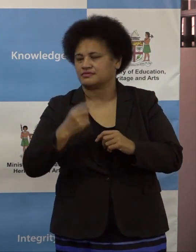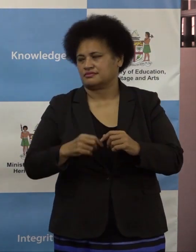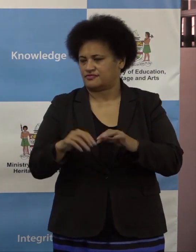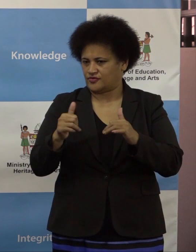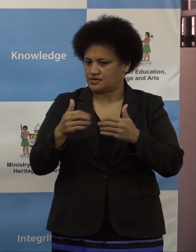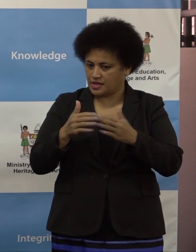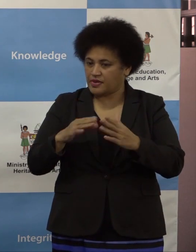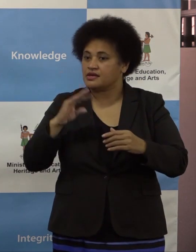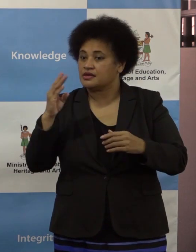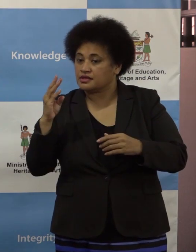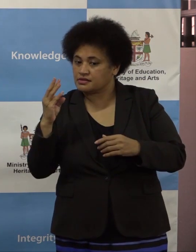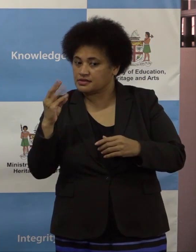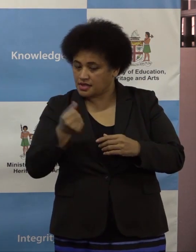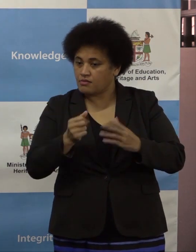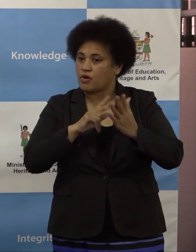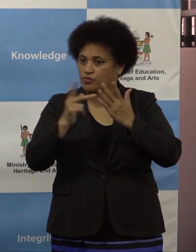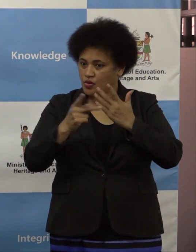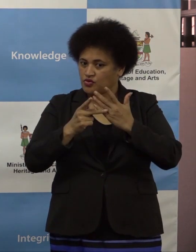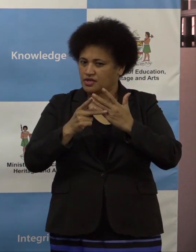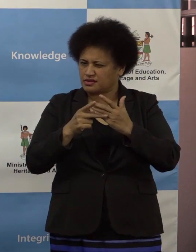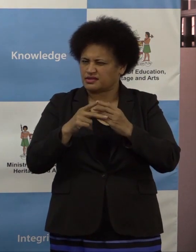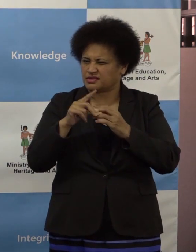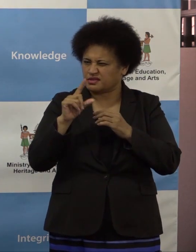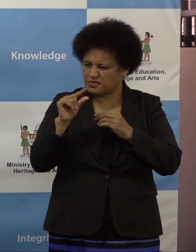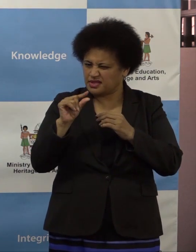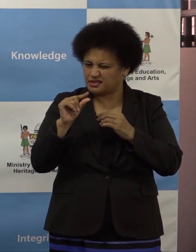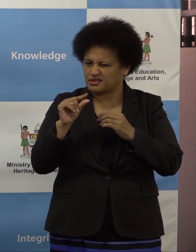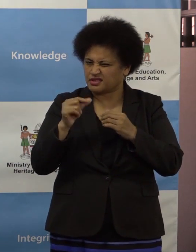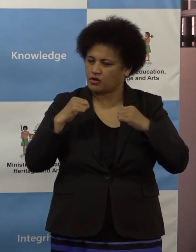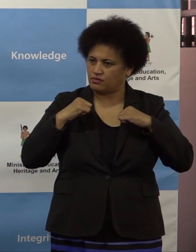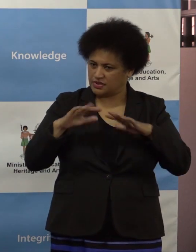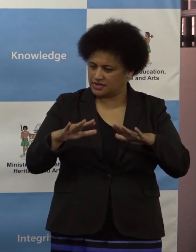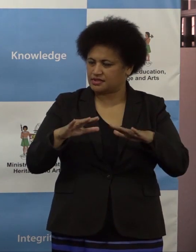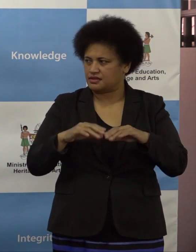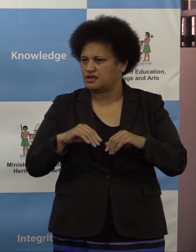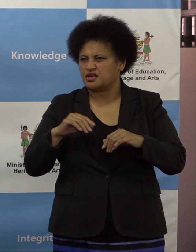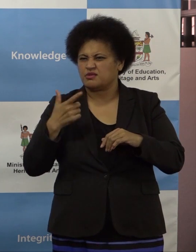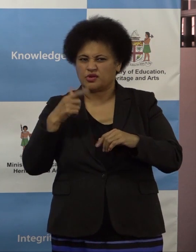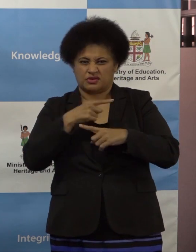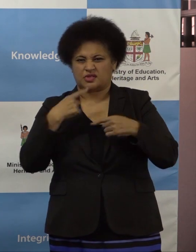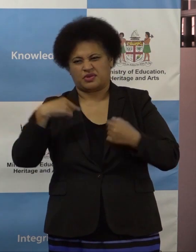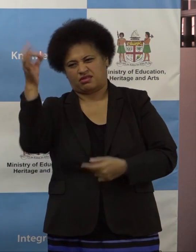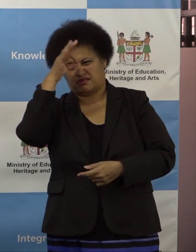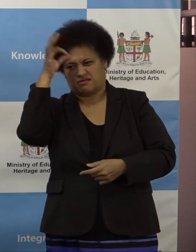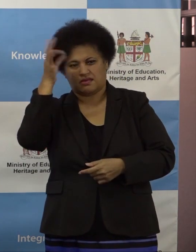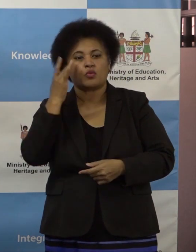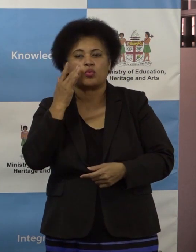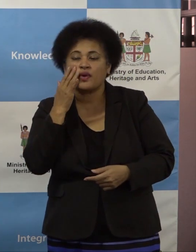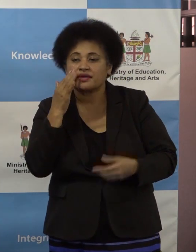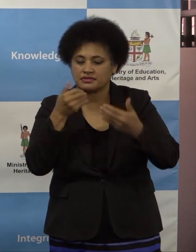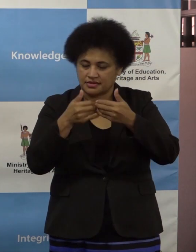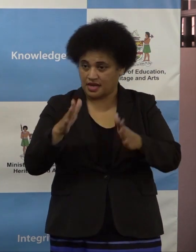they had actually completed quite a bit of it and because we did not know when schools were going to start